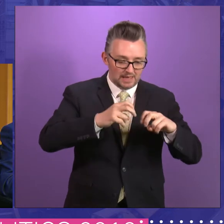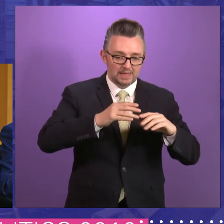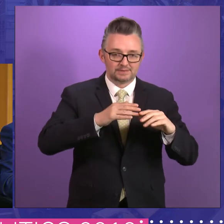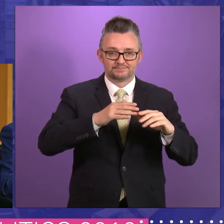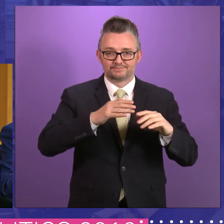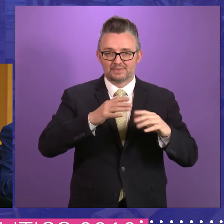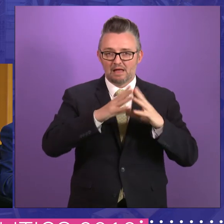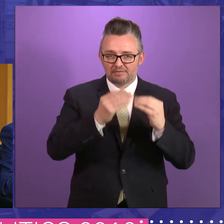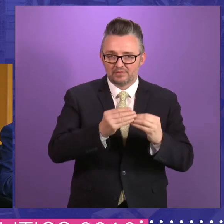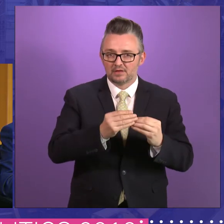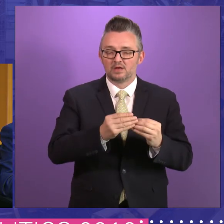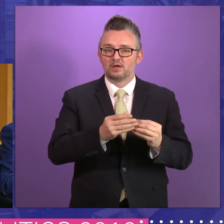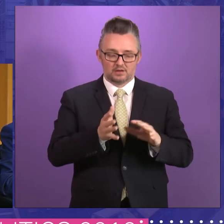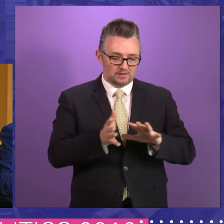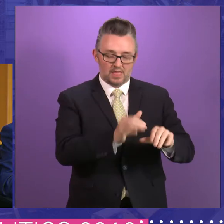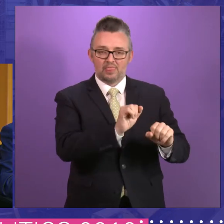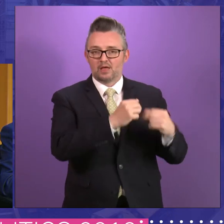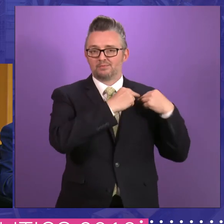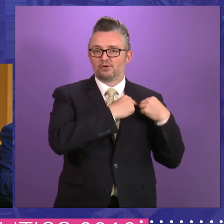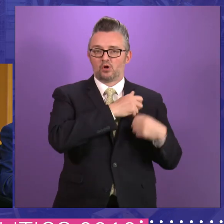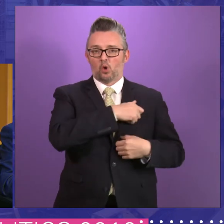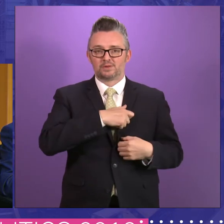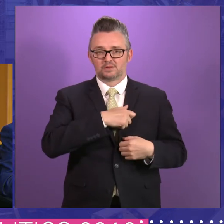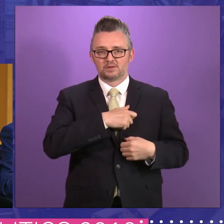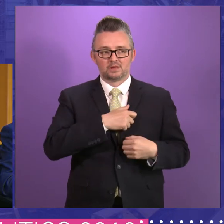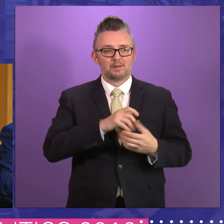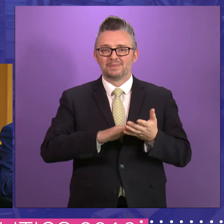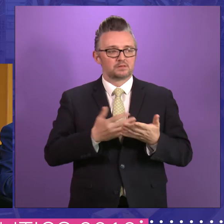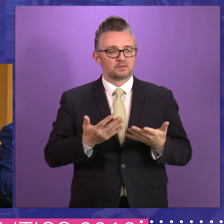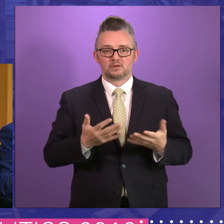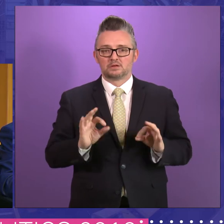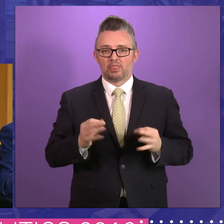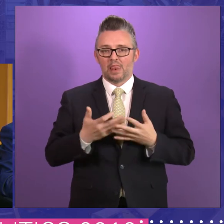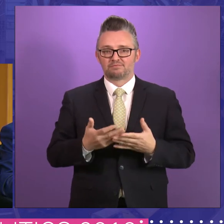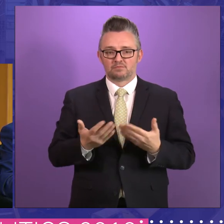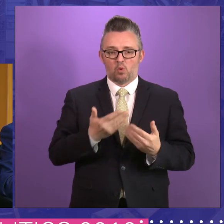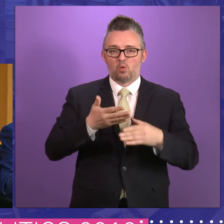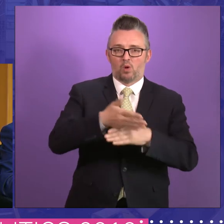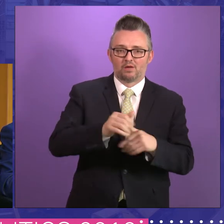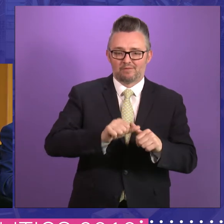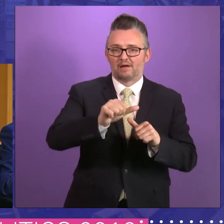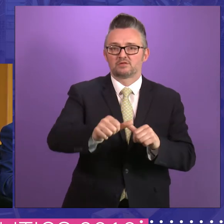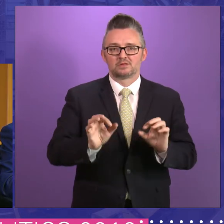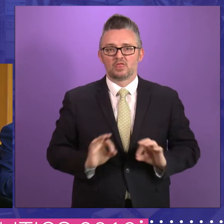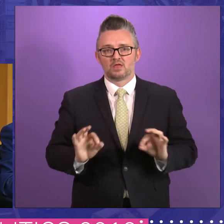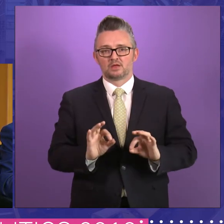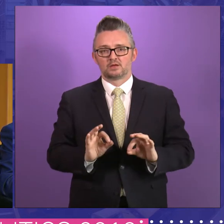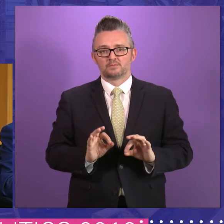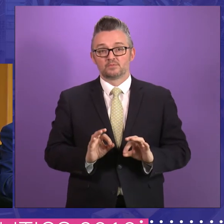that leaves very, very little scope for anything else. And one of the huge disappointments that I've had